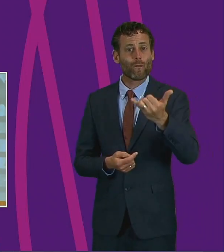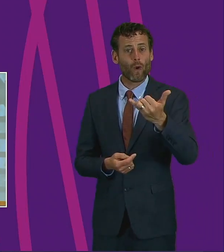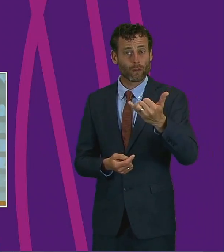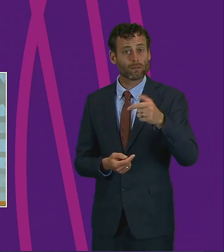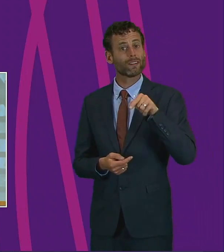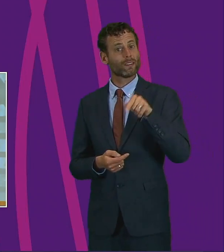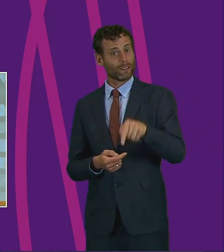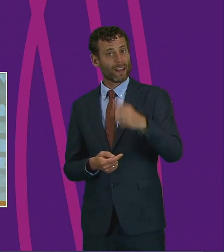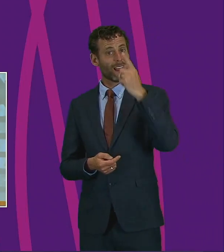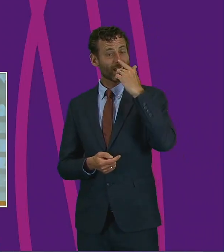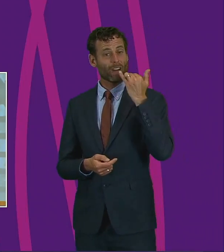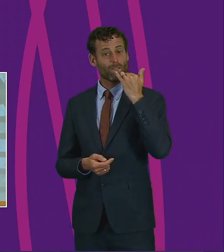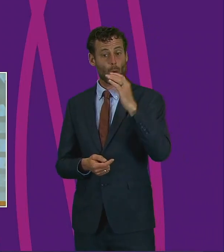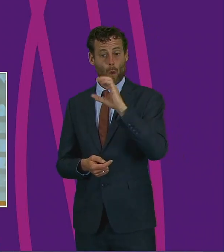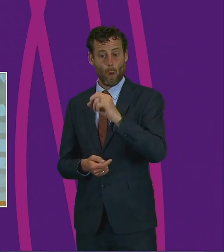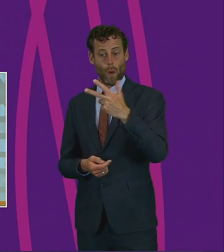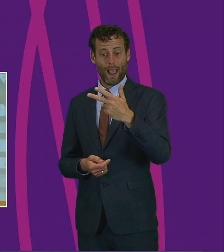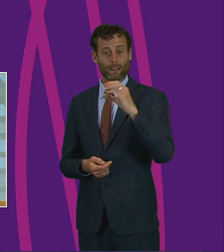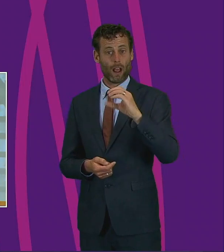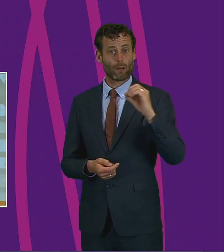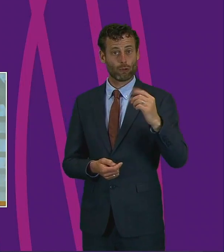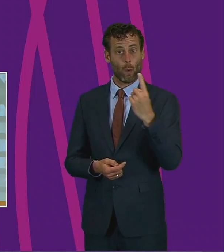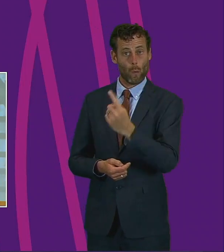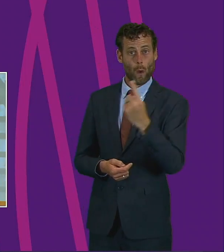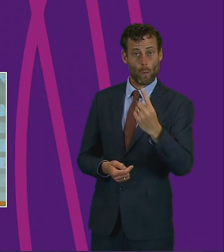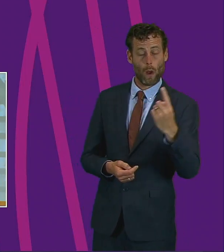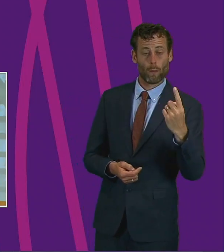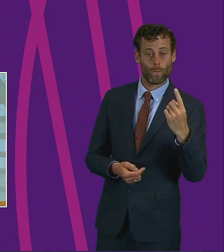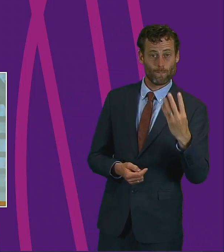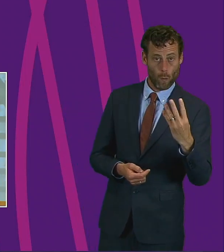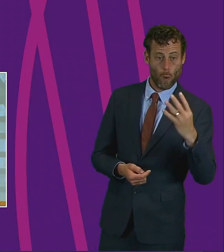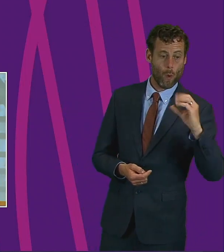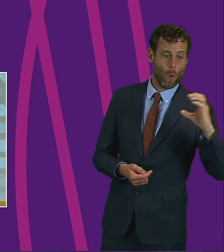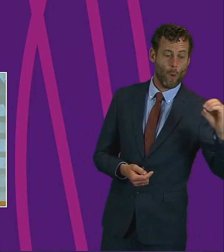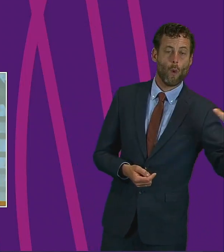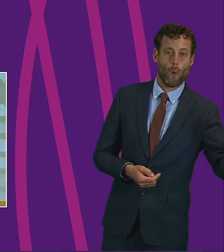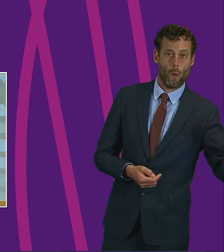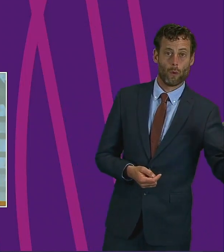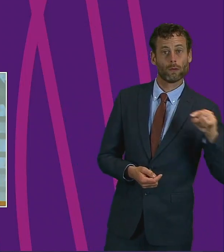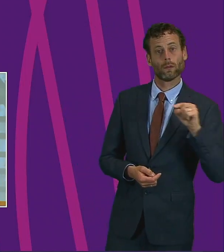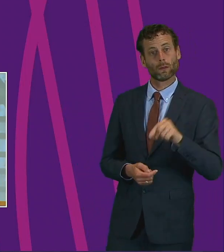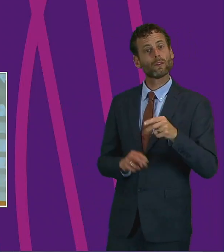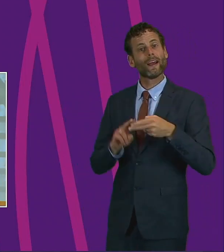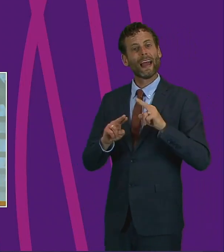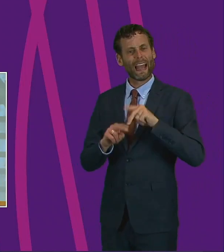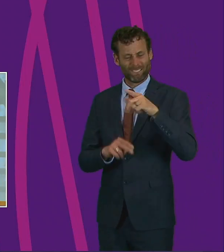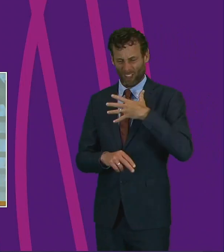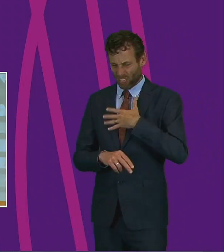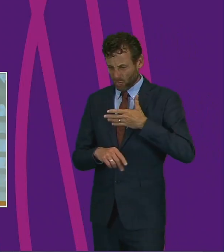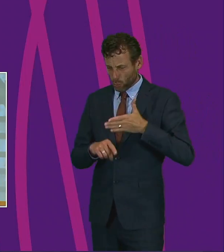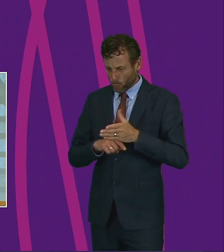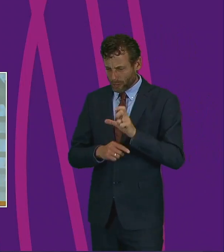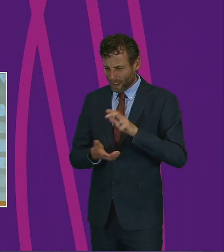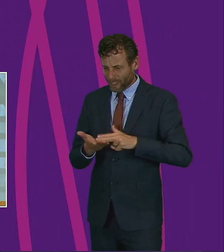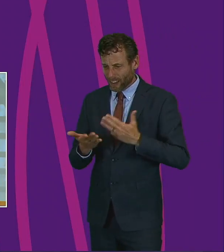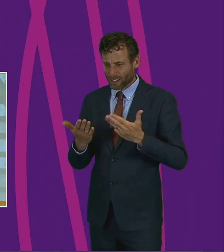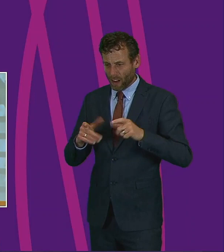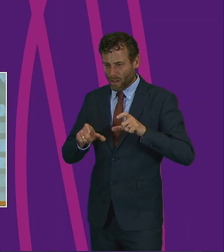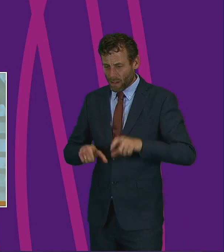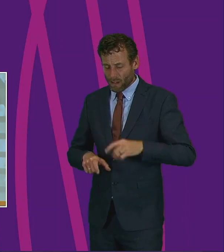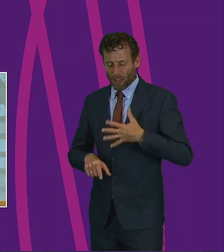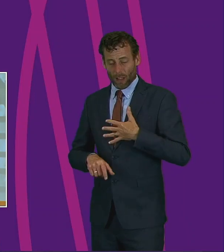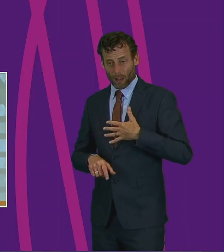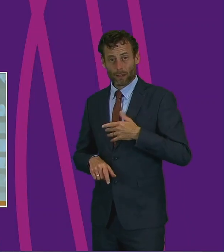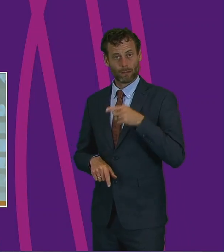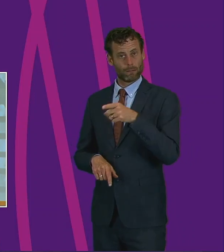can be contacted on 0800 111 4000. And I hope all those affected by this crisis have been able to access some form of